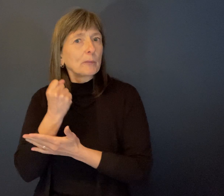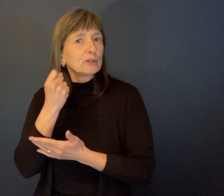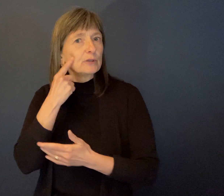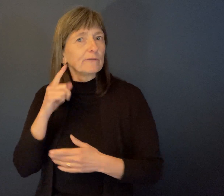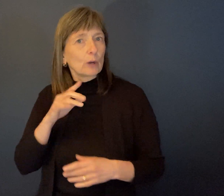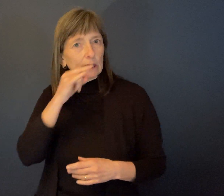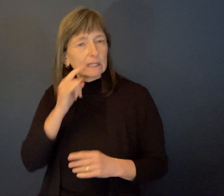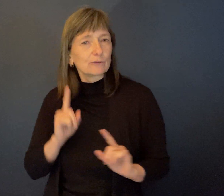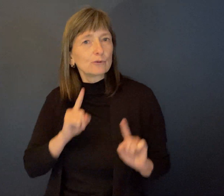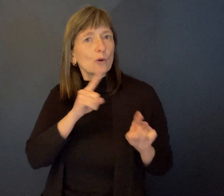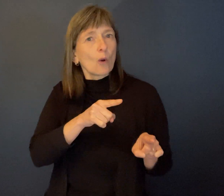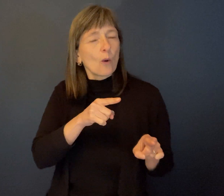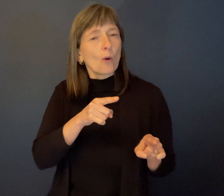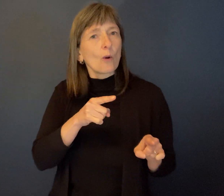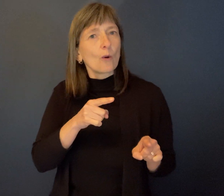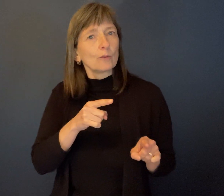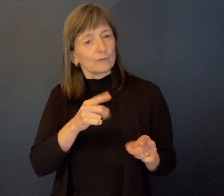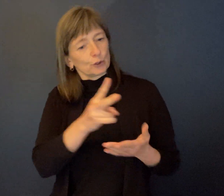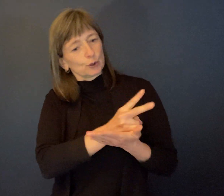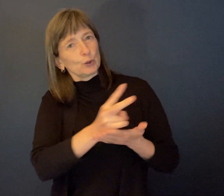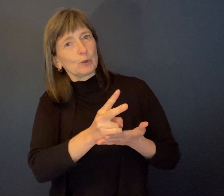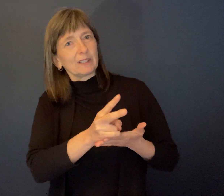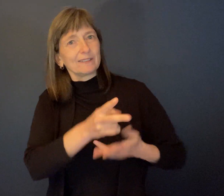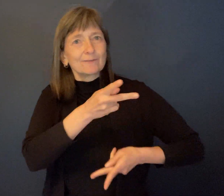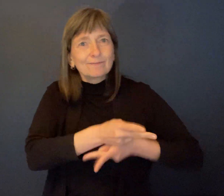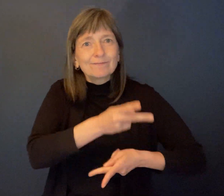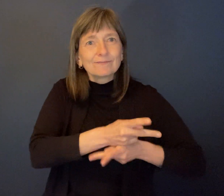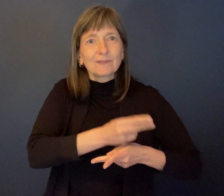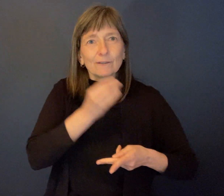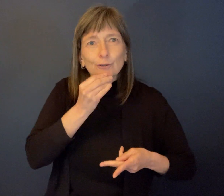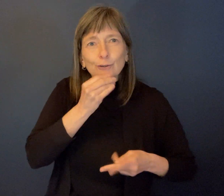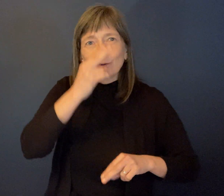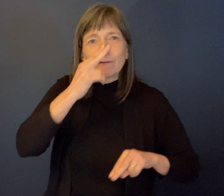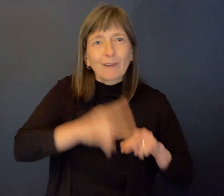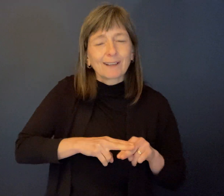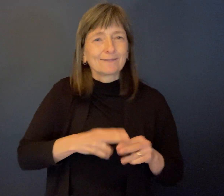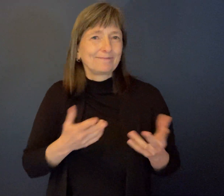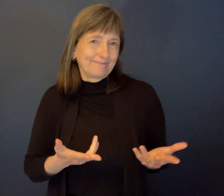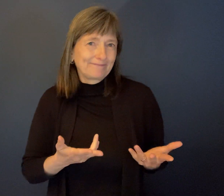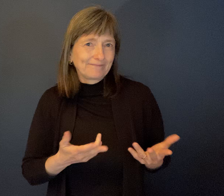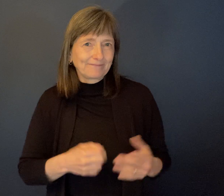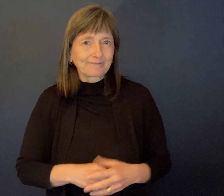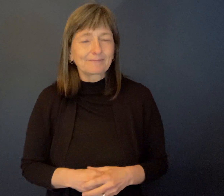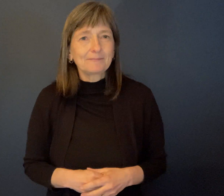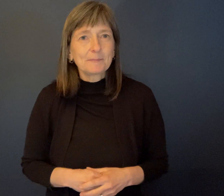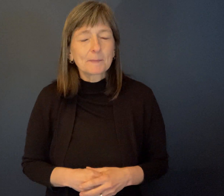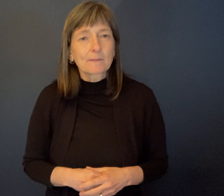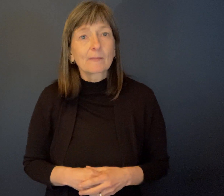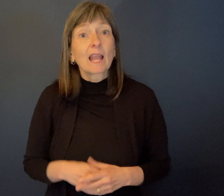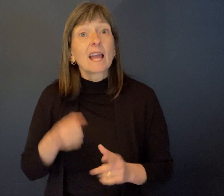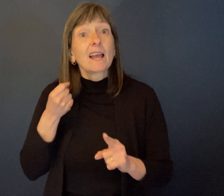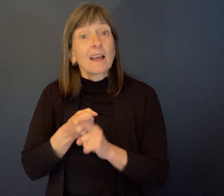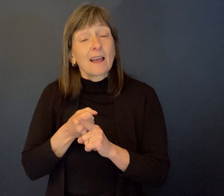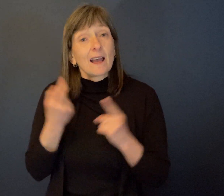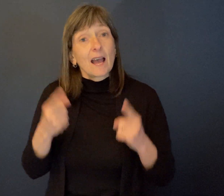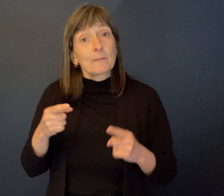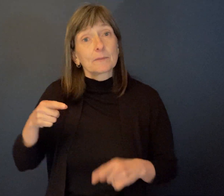have really two good weeks of care and food and fun. The polio epidemic hit in the early